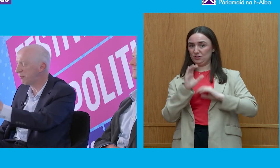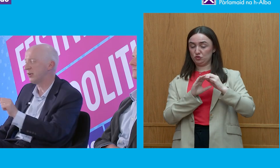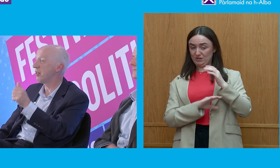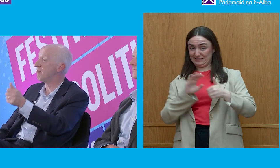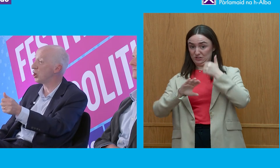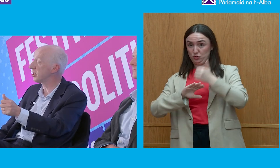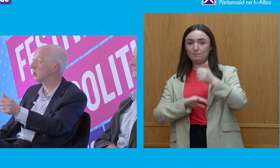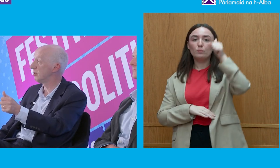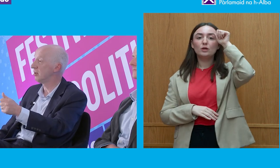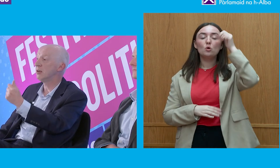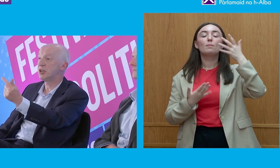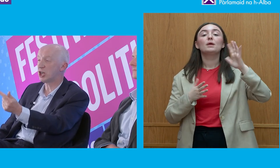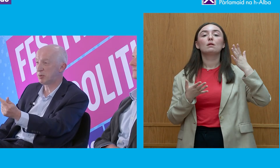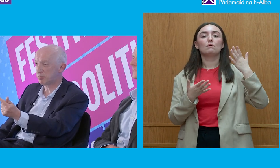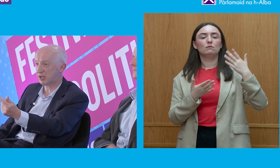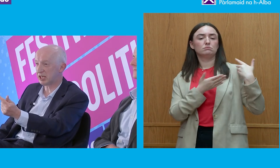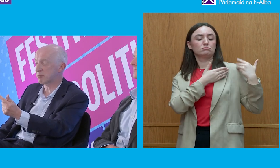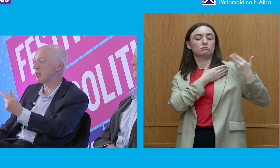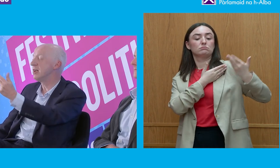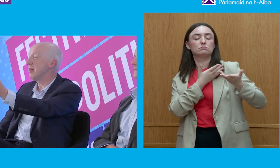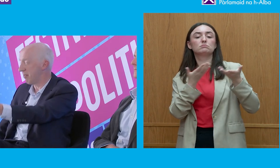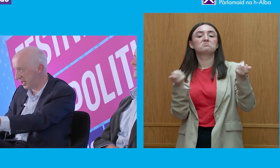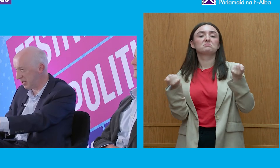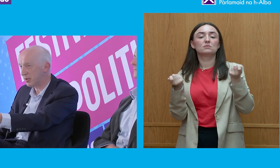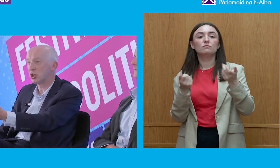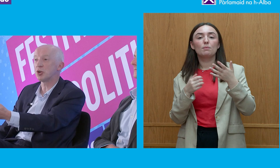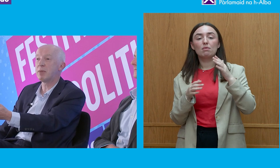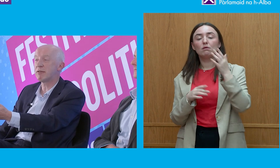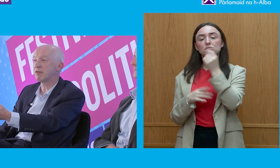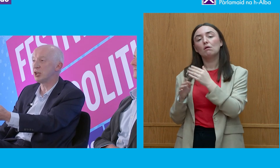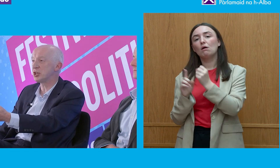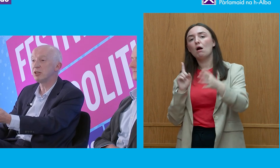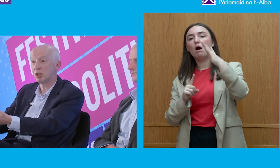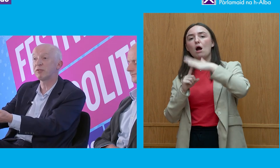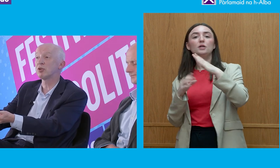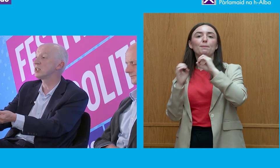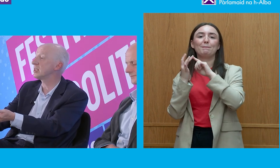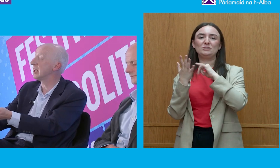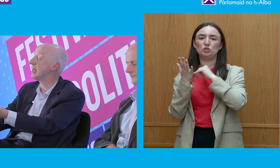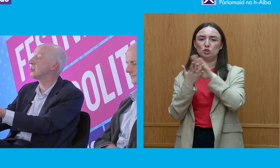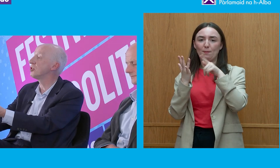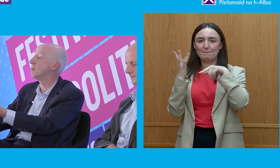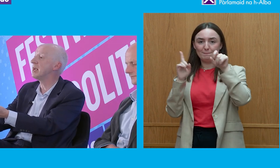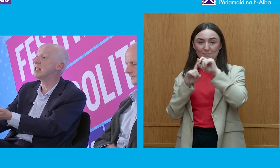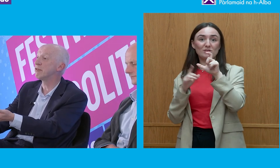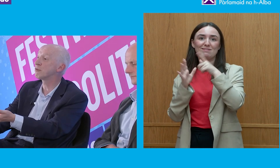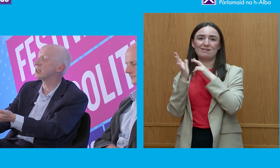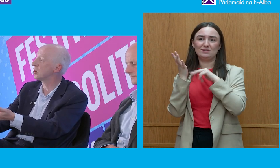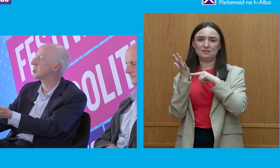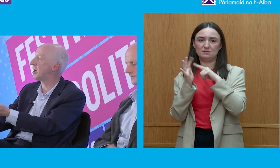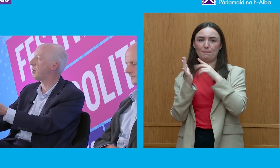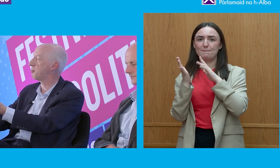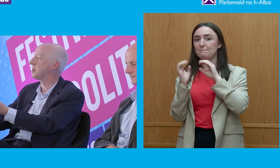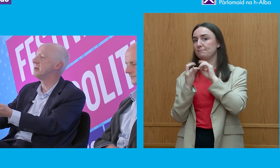of the monarch, the Archbishop of Canterbury, the Lord Mayor of London, who, of course, is still elected under a medieval